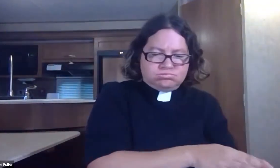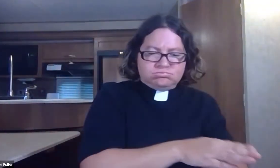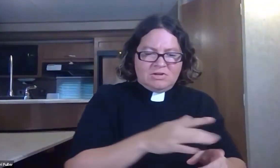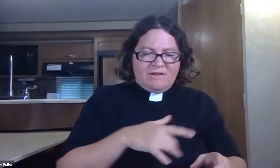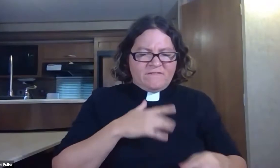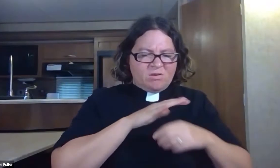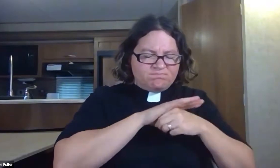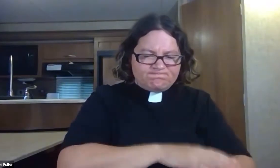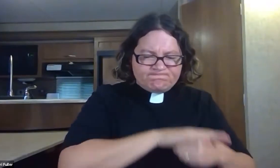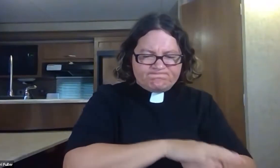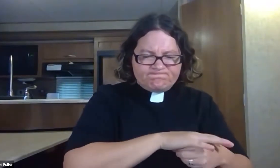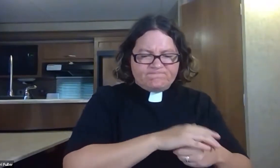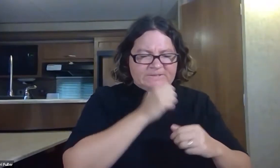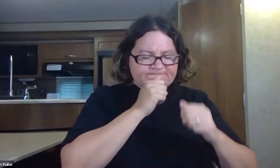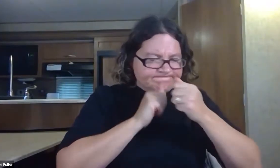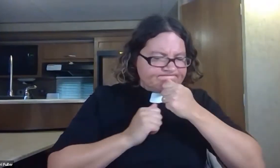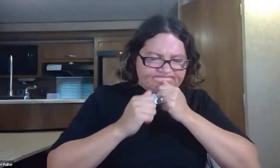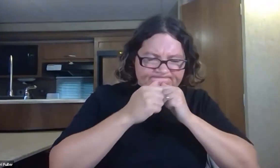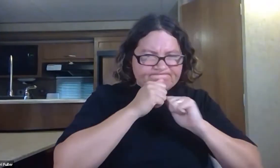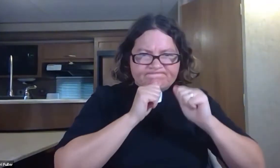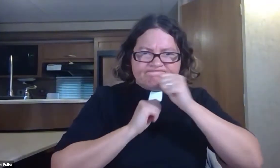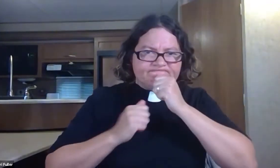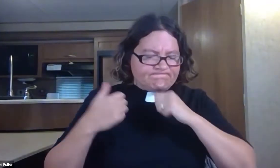for those who live under daily pressure of expectations